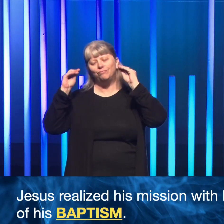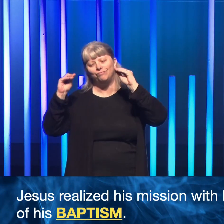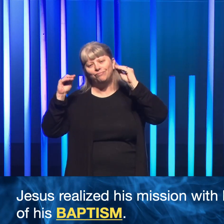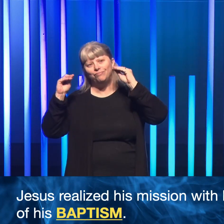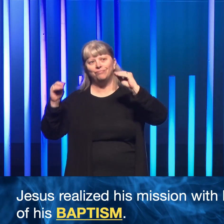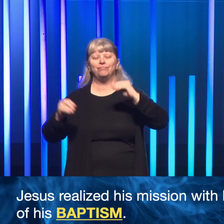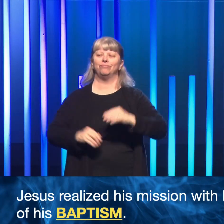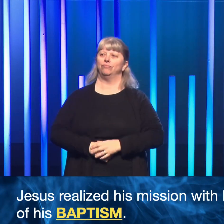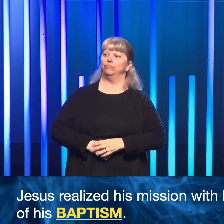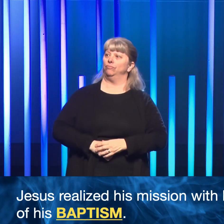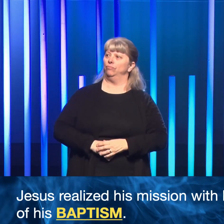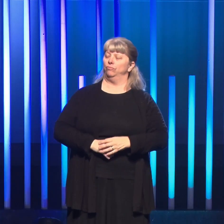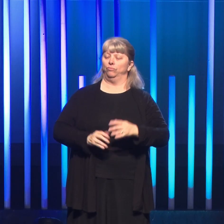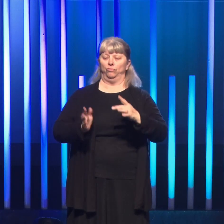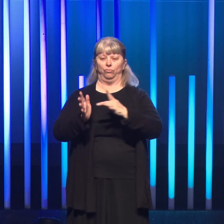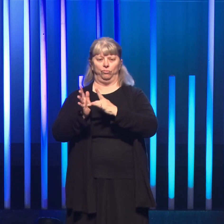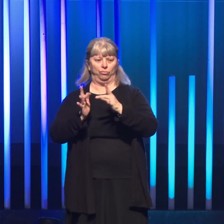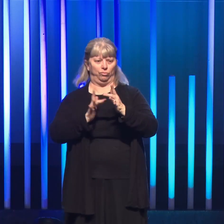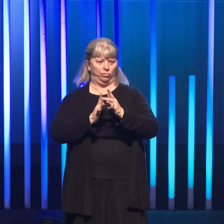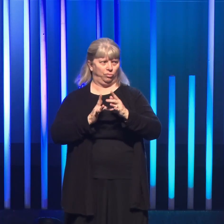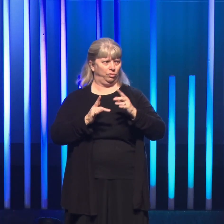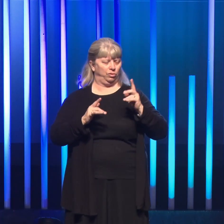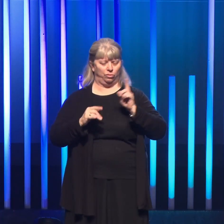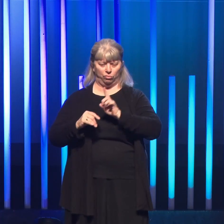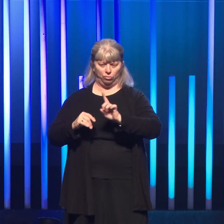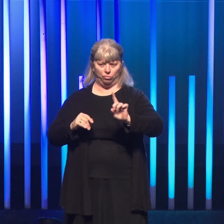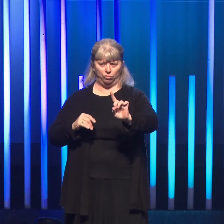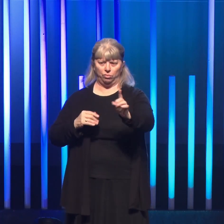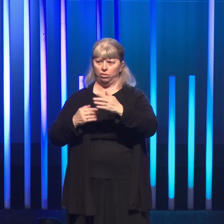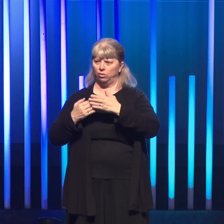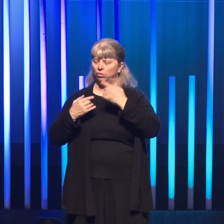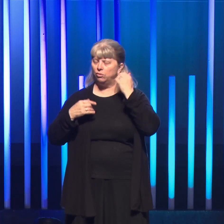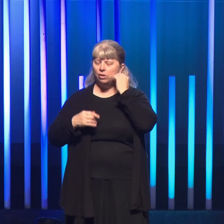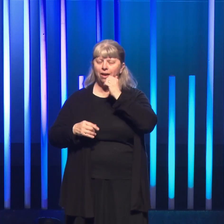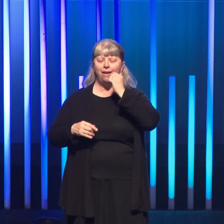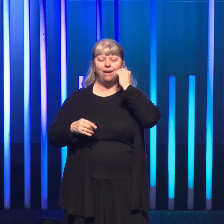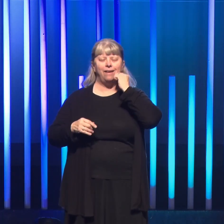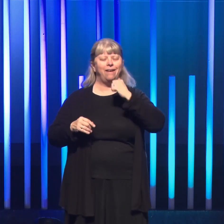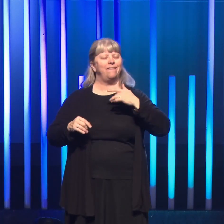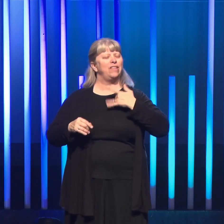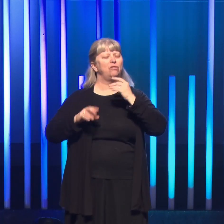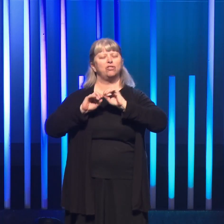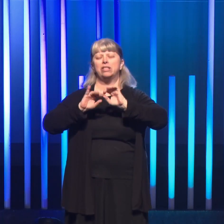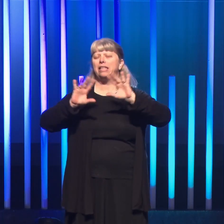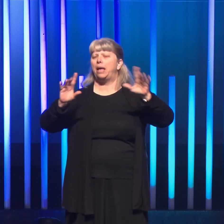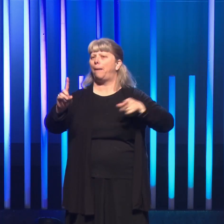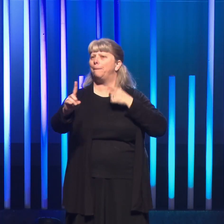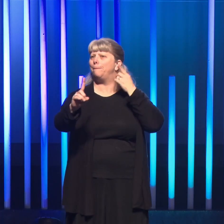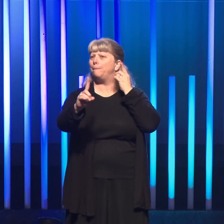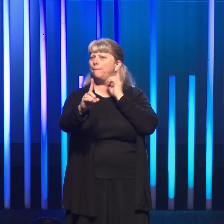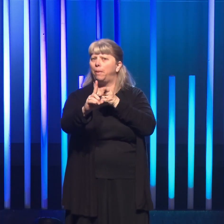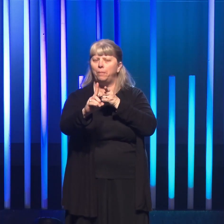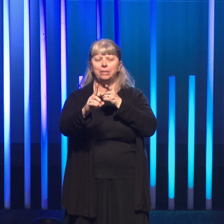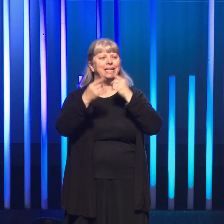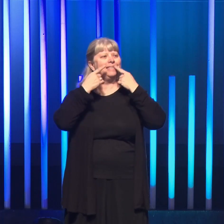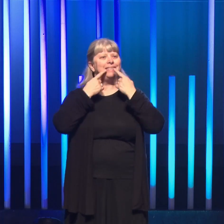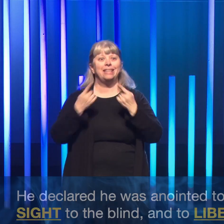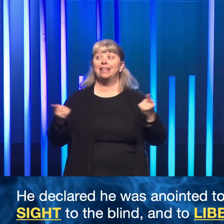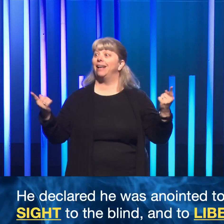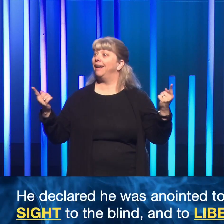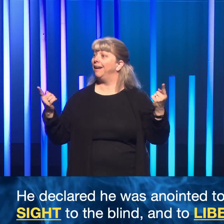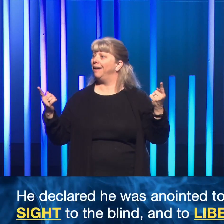Jesus walked through the remainder of his days, with clarity of purpose. He declared